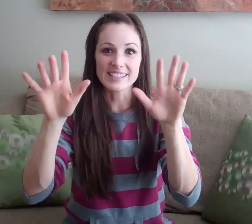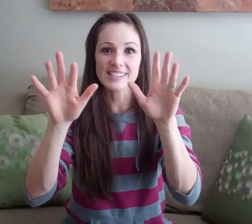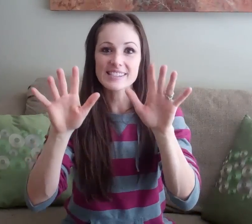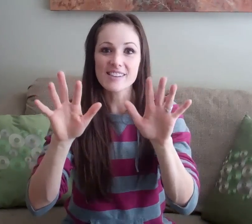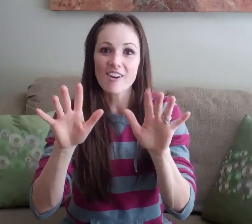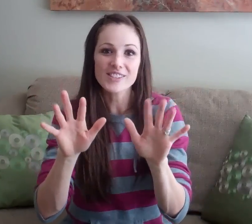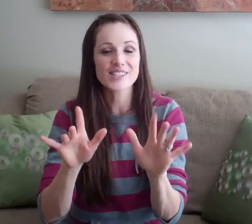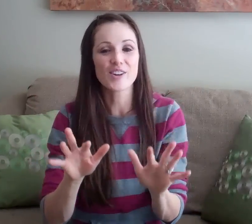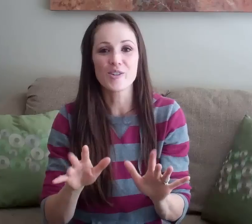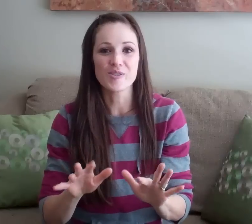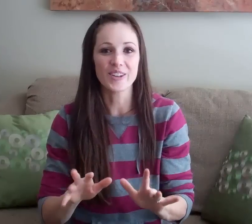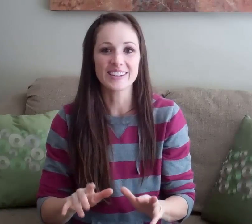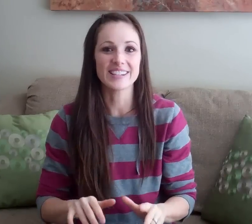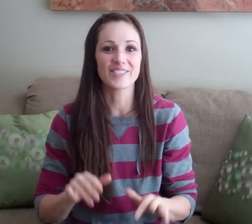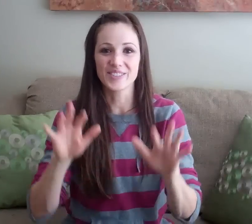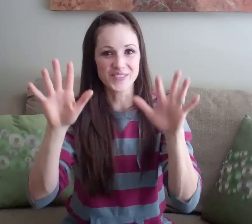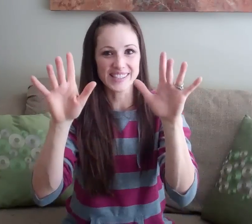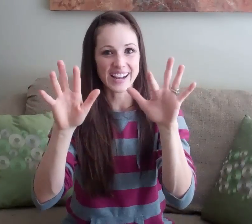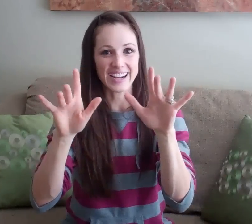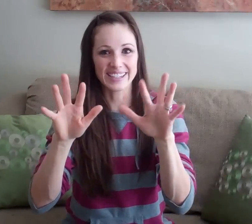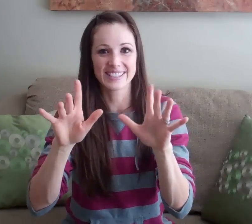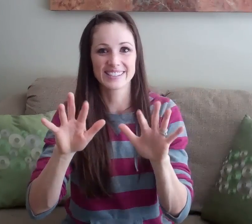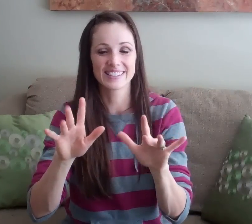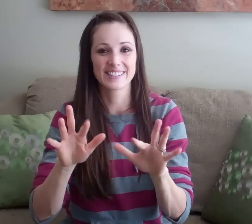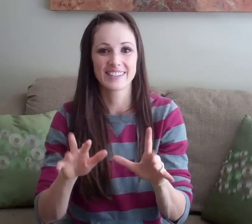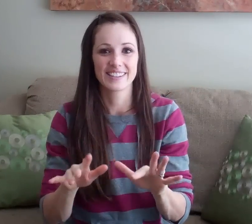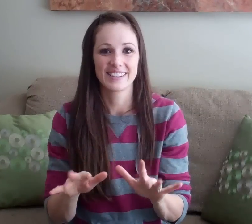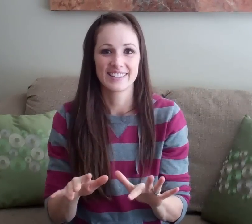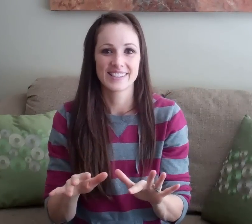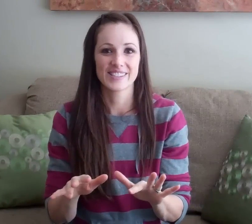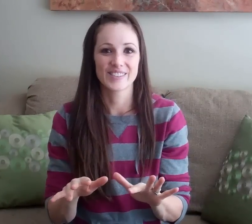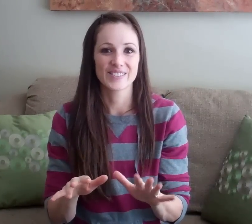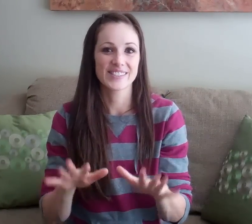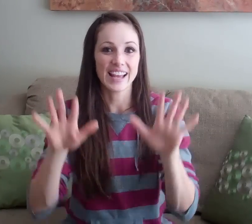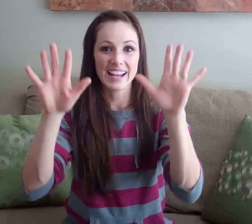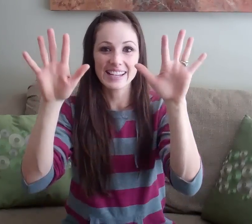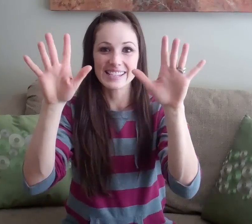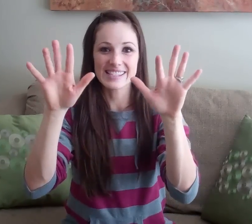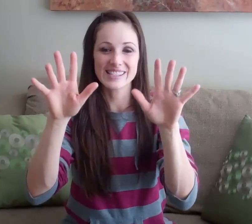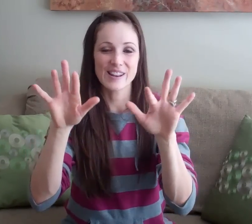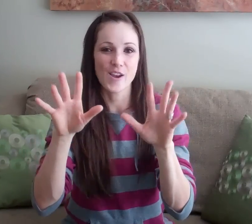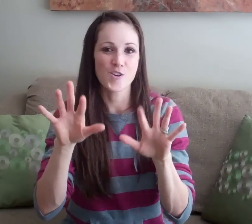it's soft snow falling down from the sky so the sign is snow snow